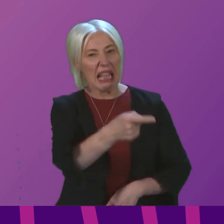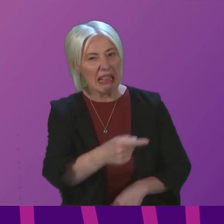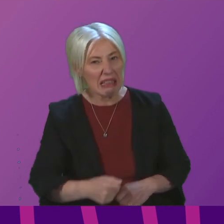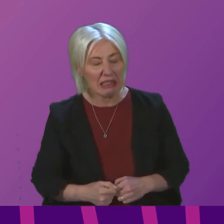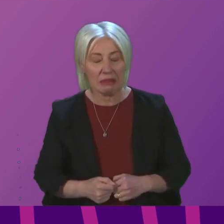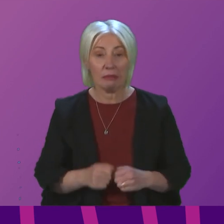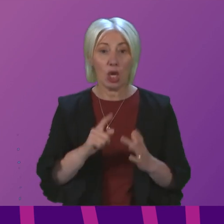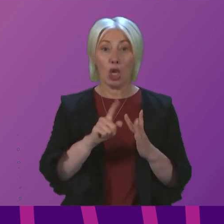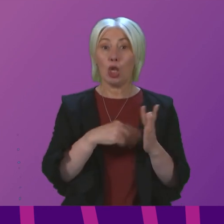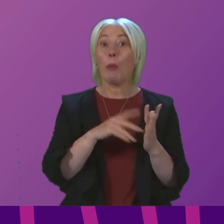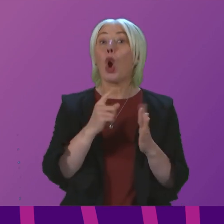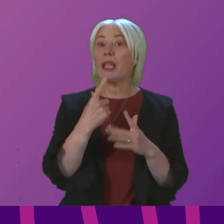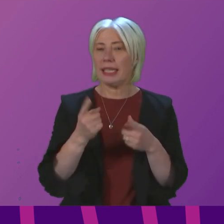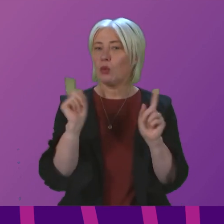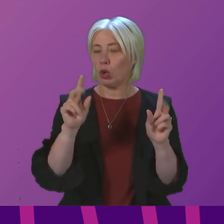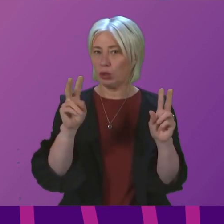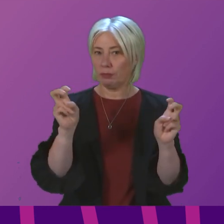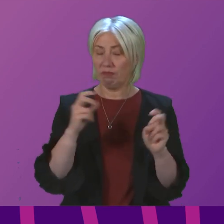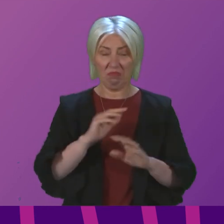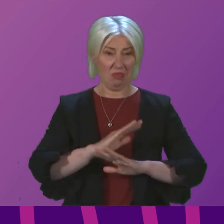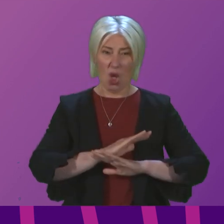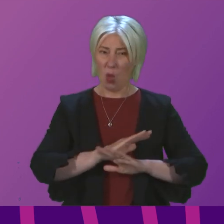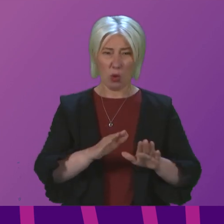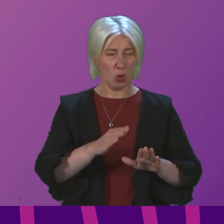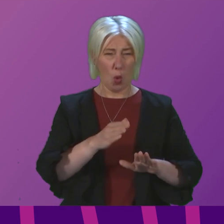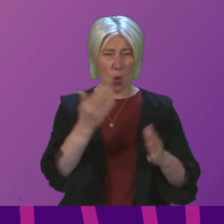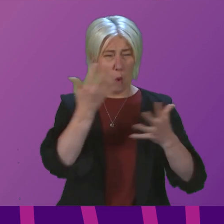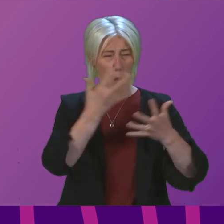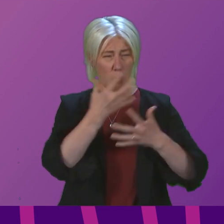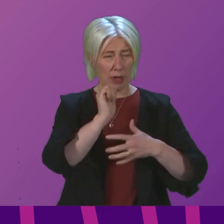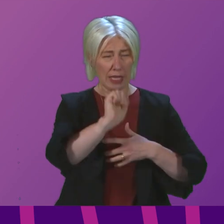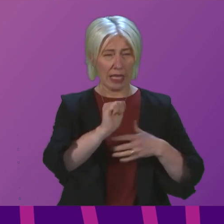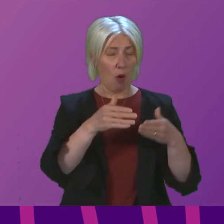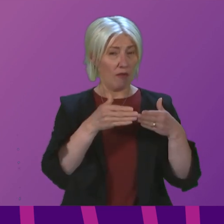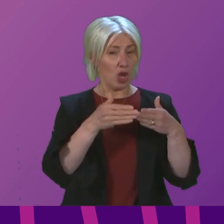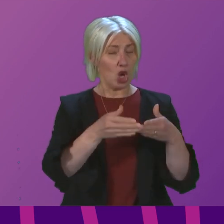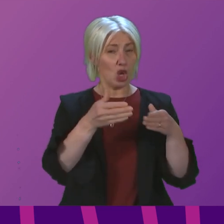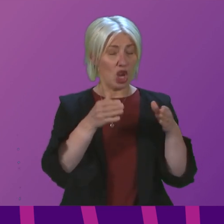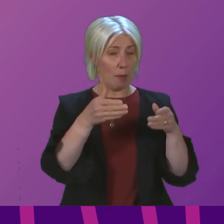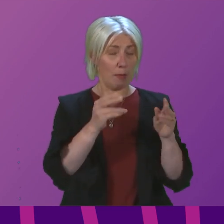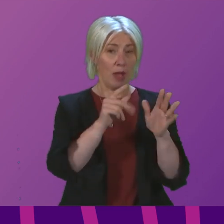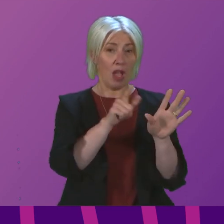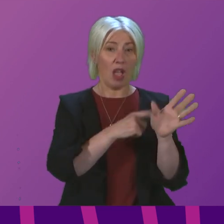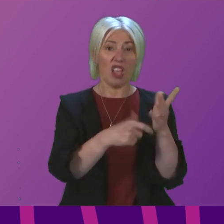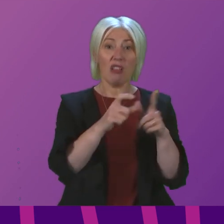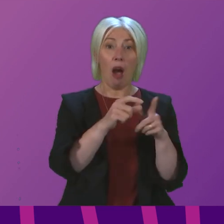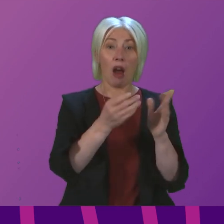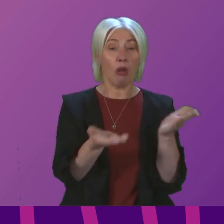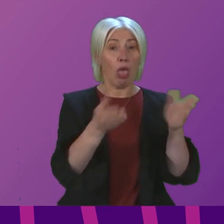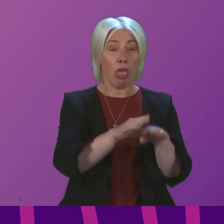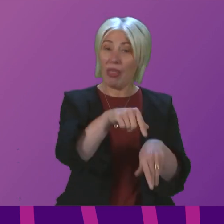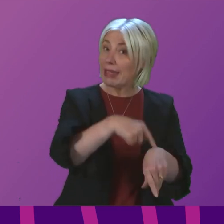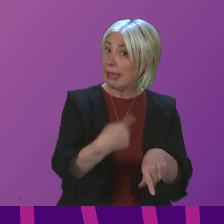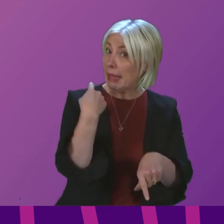and I quote, there was no danger of the Yard going under at that time. The man who this SNP Government trusted